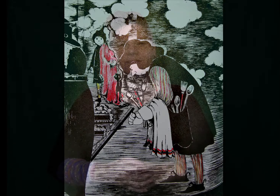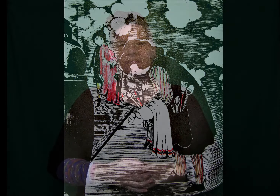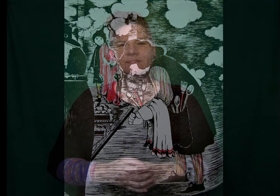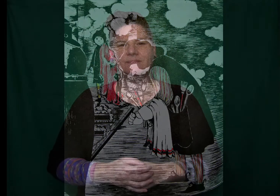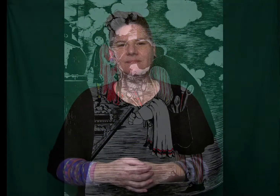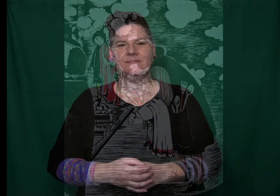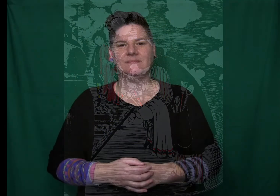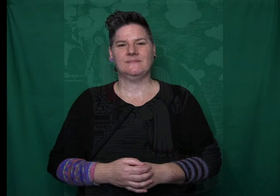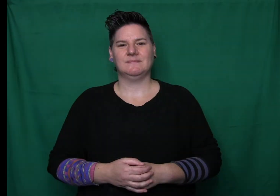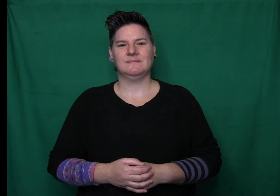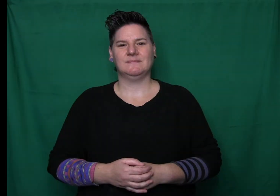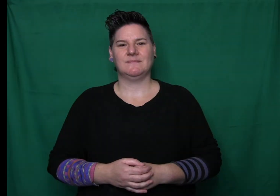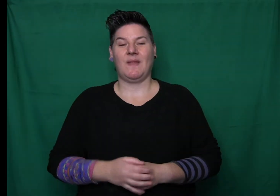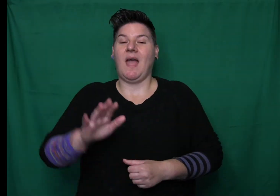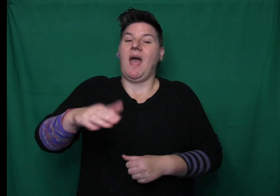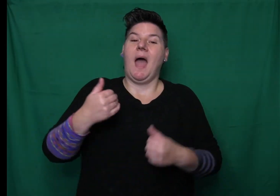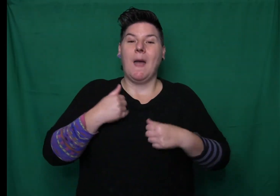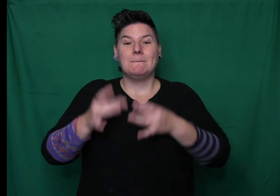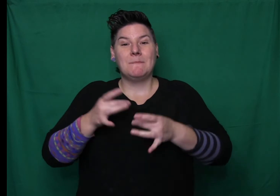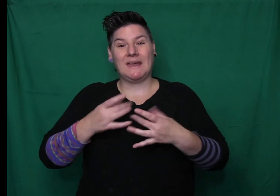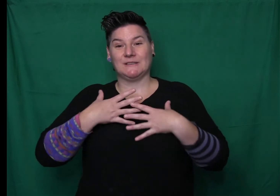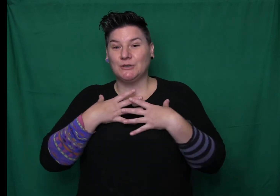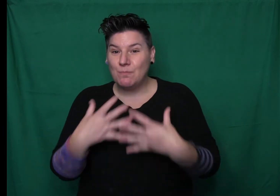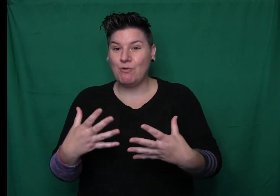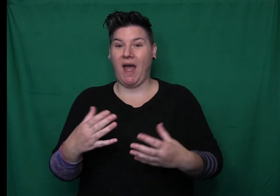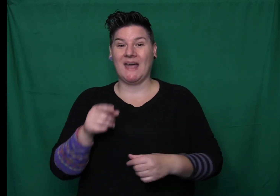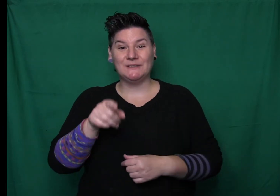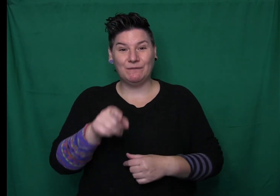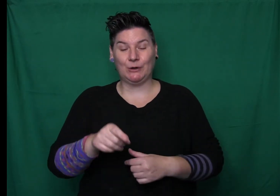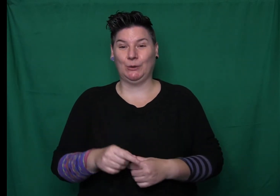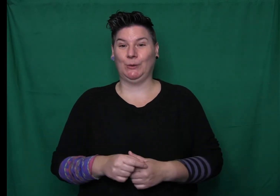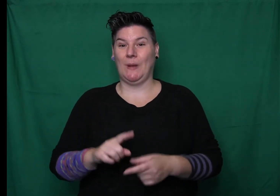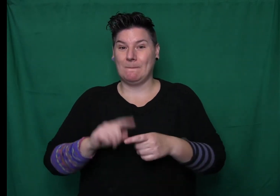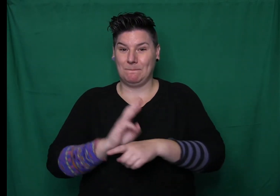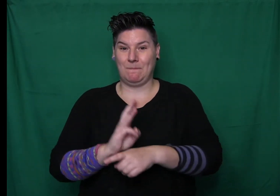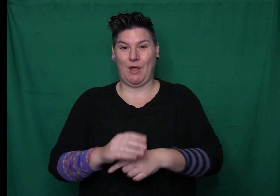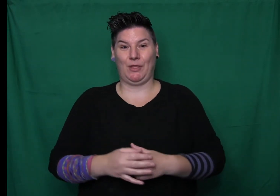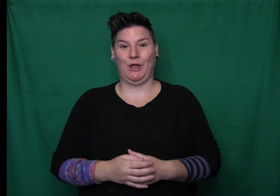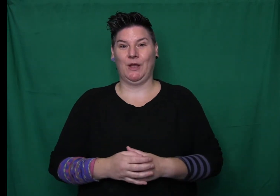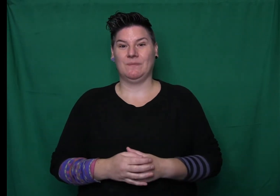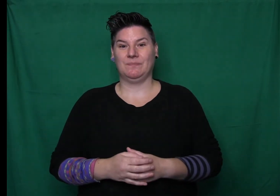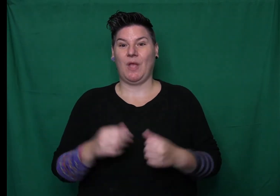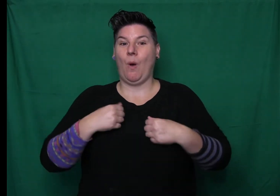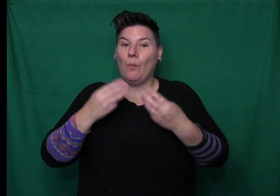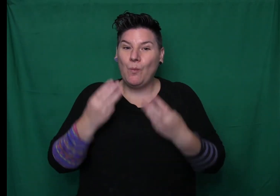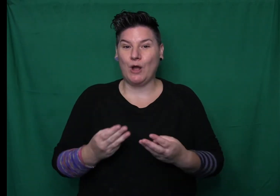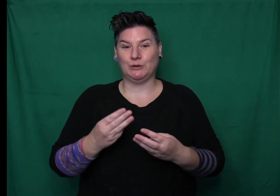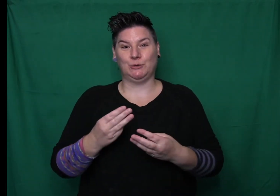of old cloth up for me? Right across here. Oh, all right, rumbled Cook. Give it to me,